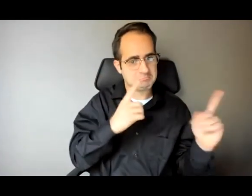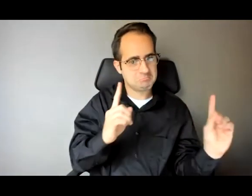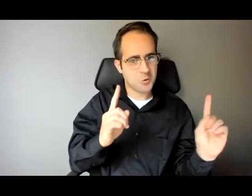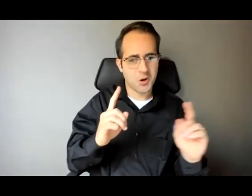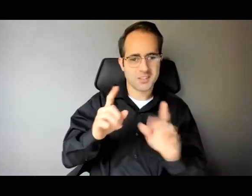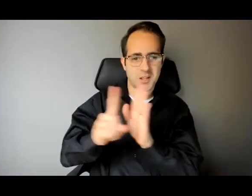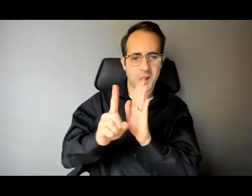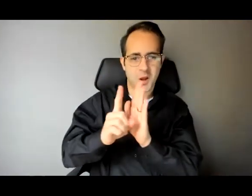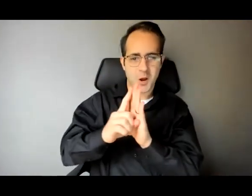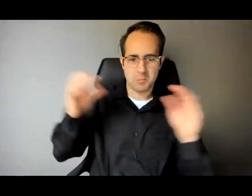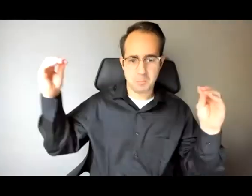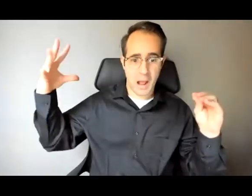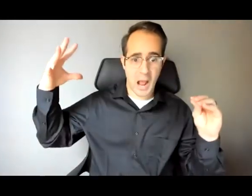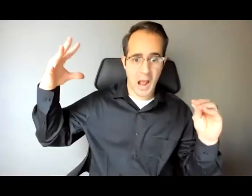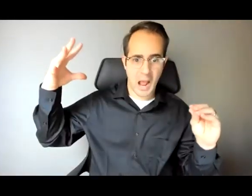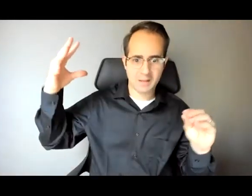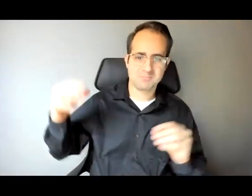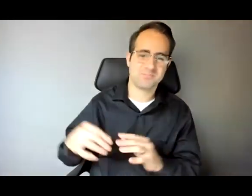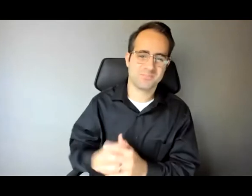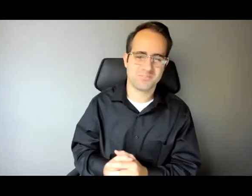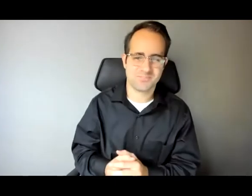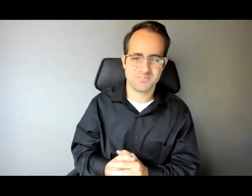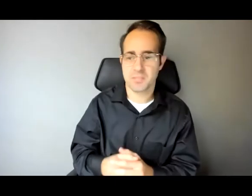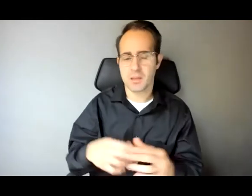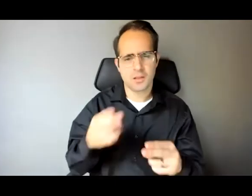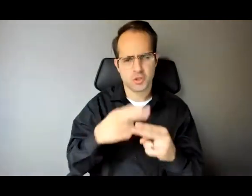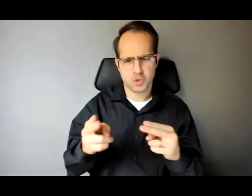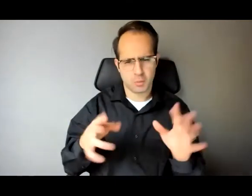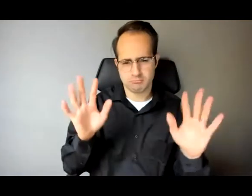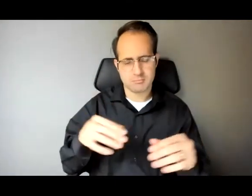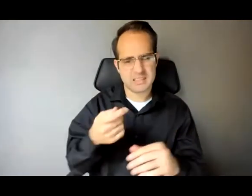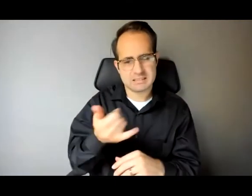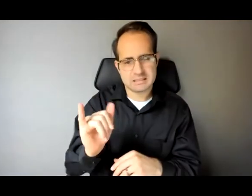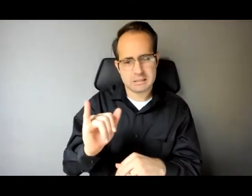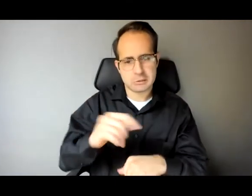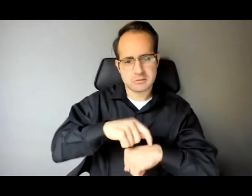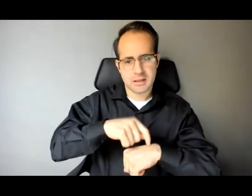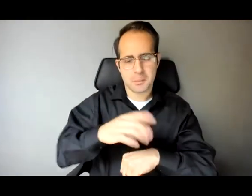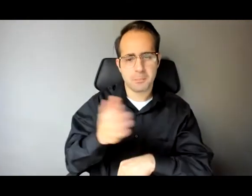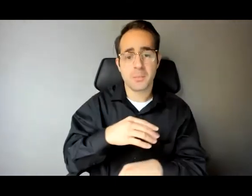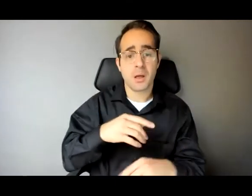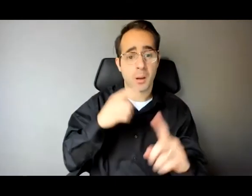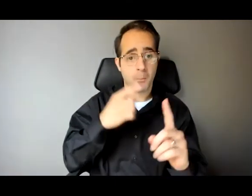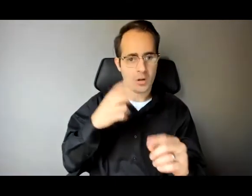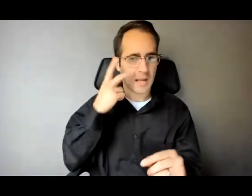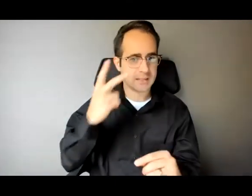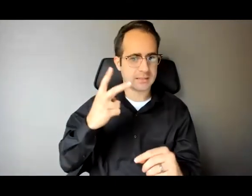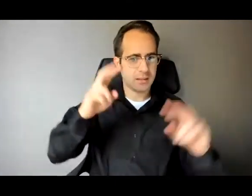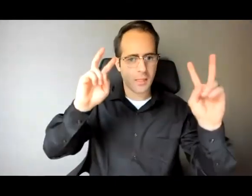just to keep it brief in the spirit of time we have a little bit of time but one of the themes that I'm kind of picking up here is like